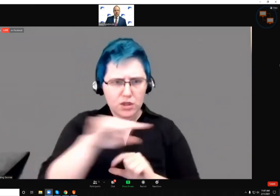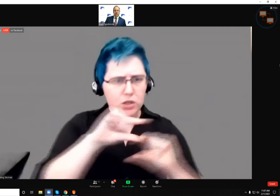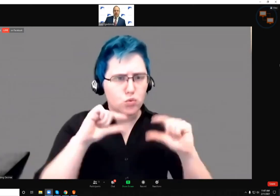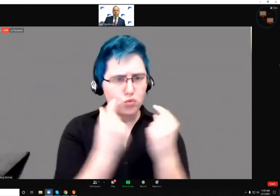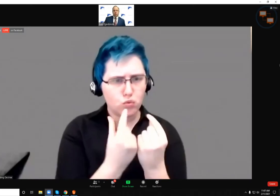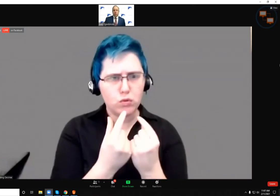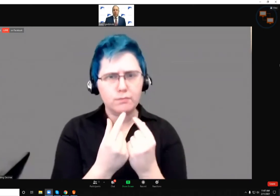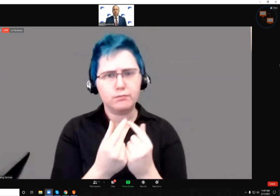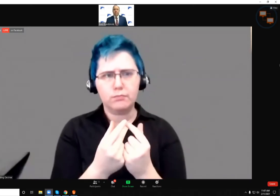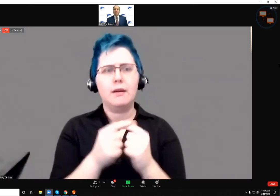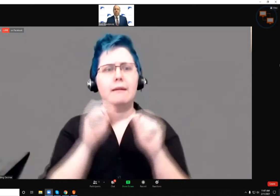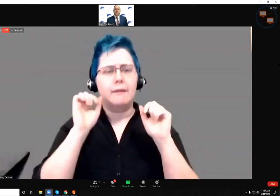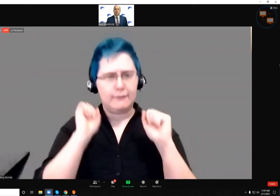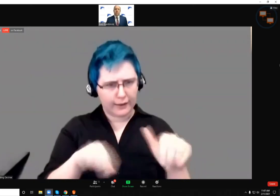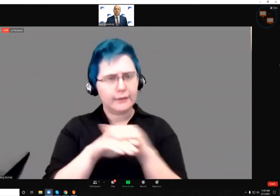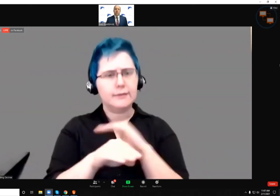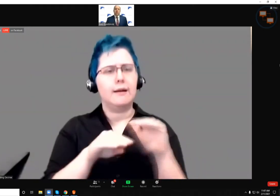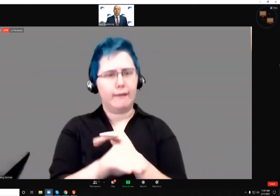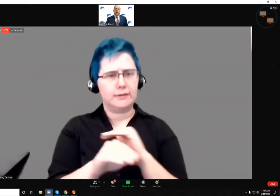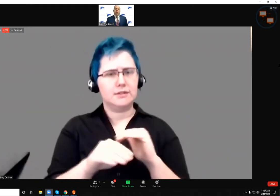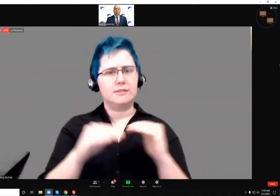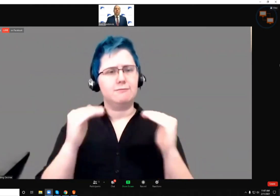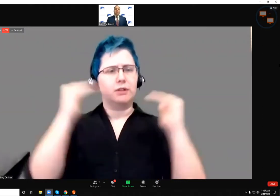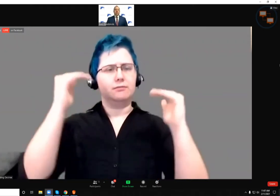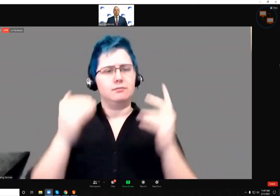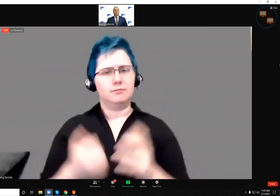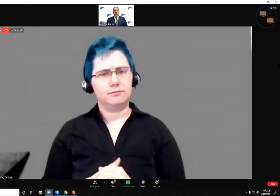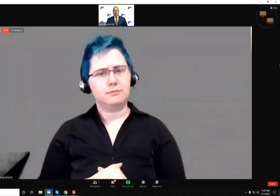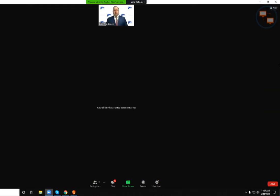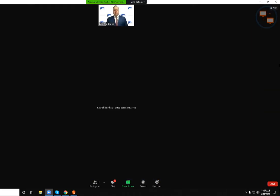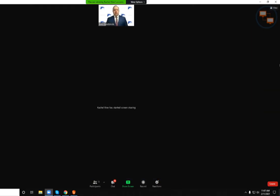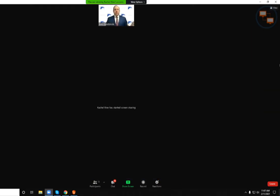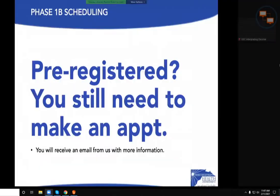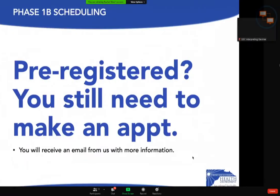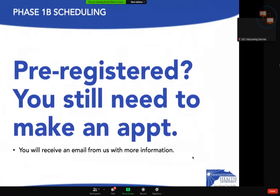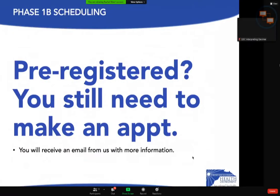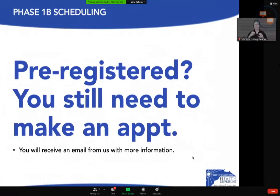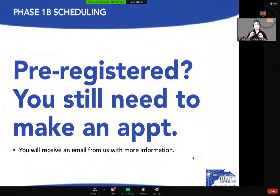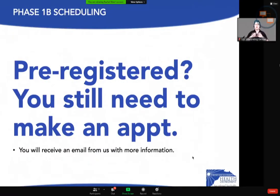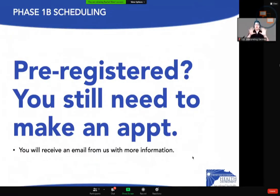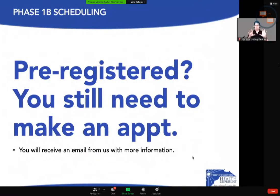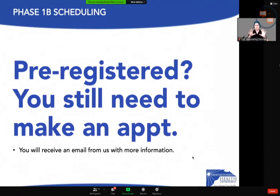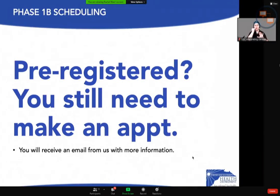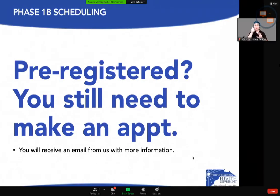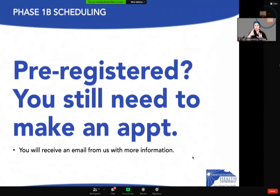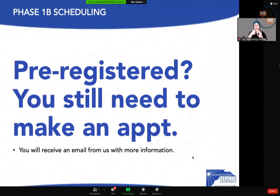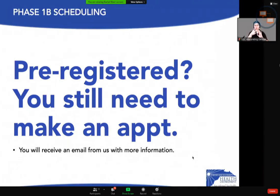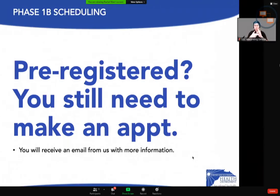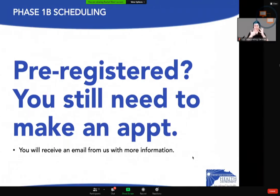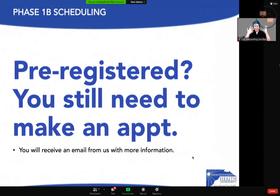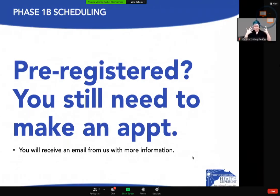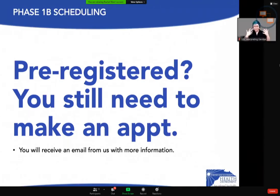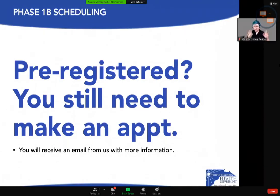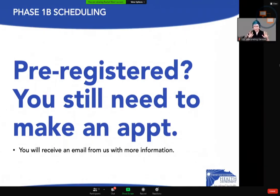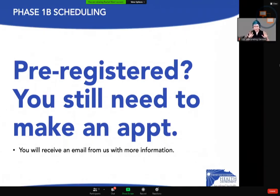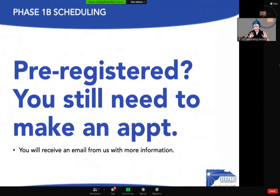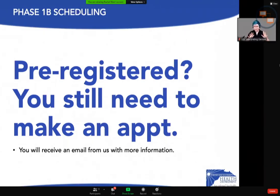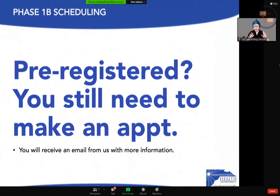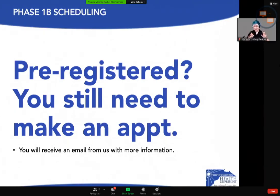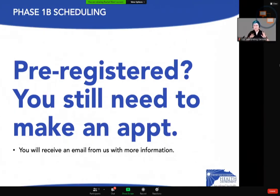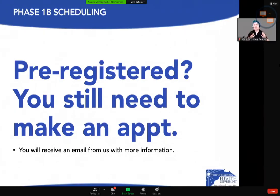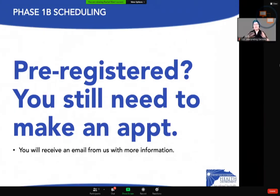is, is equal to them. I want to make sure that we're clear on this. If you pre-registered with the health department for the vaccine,